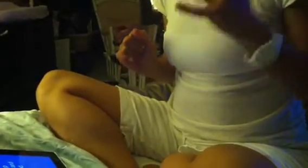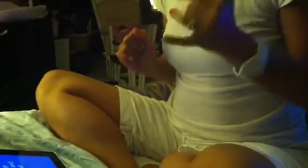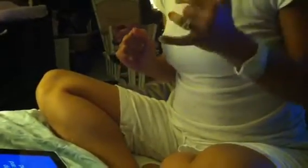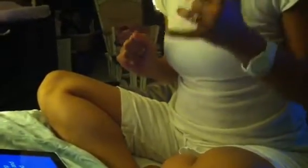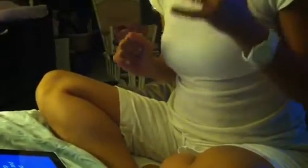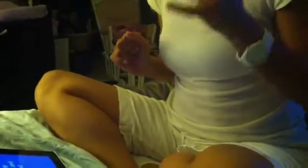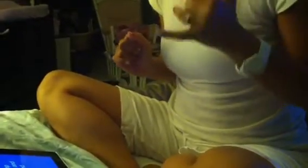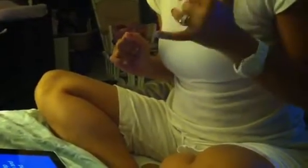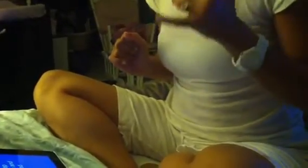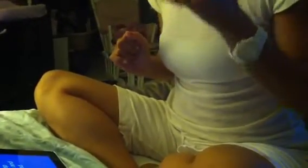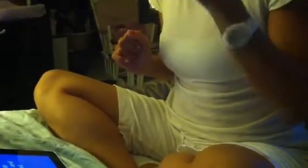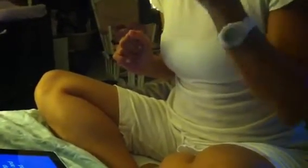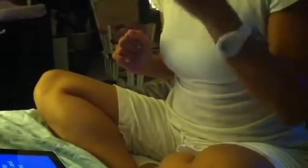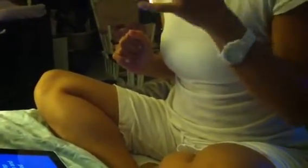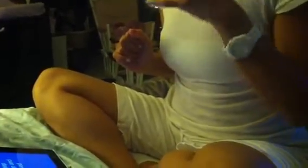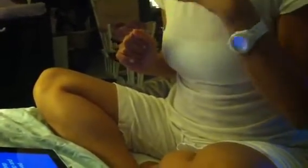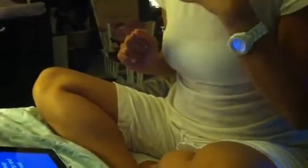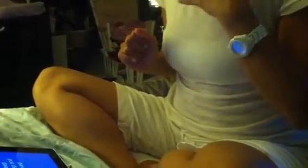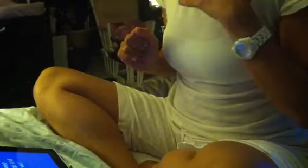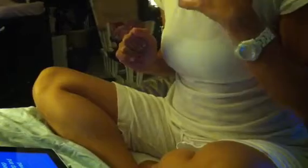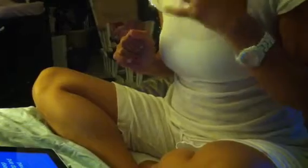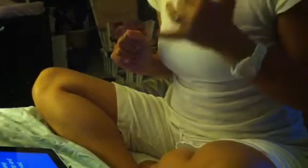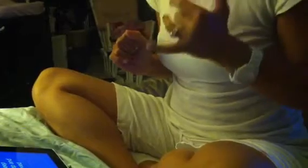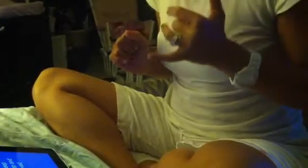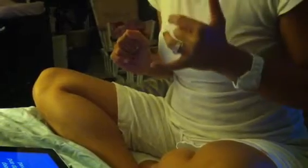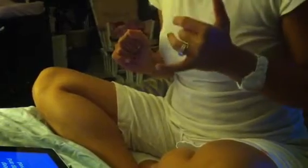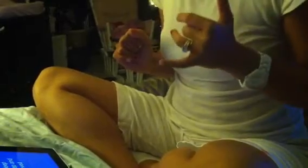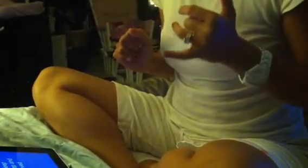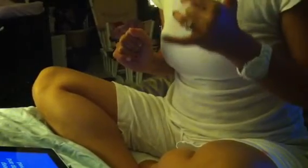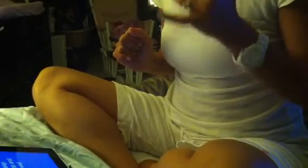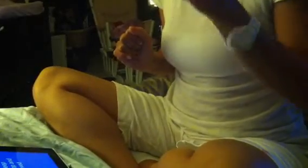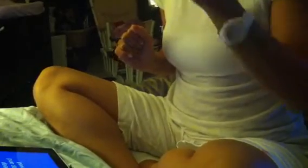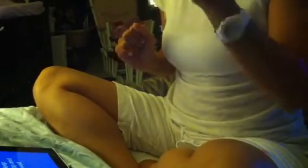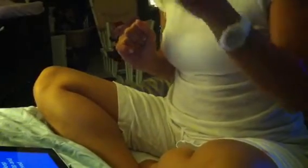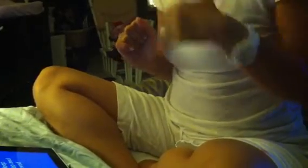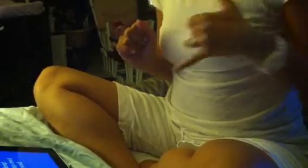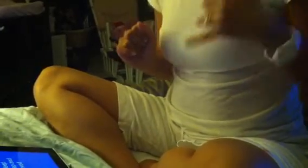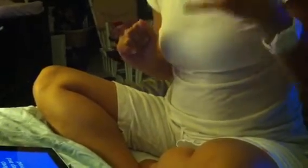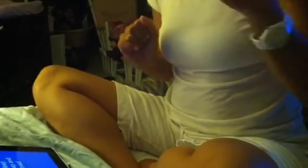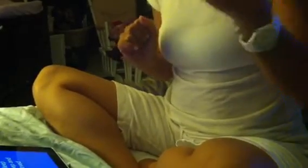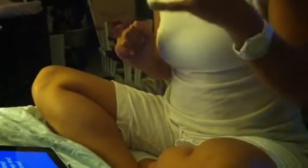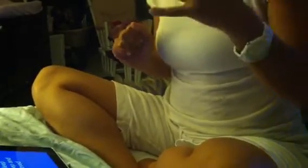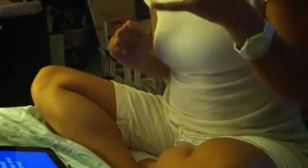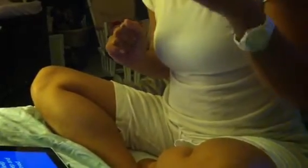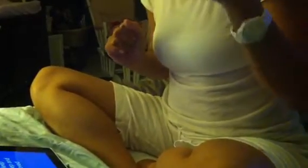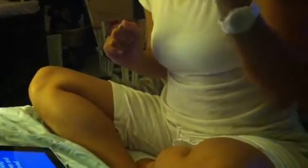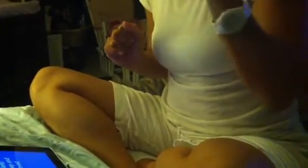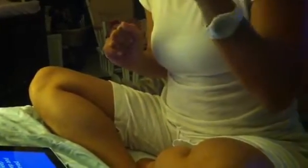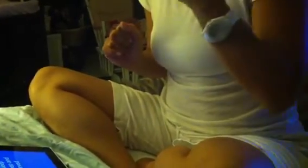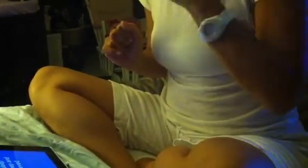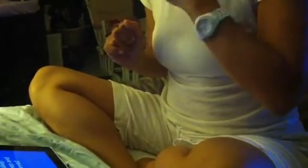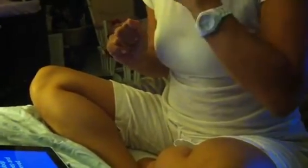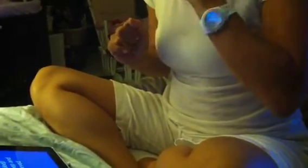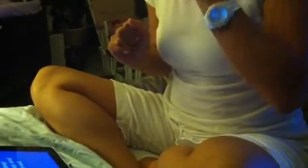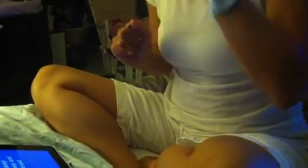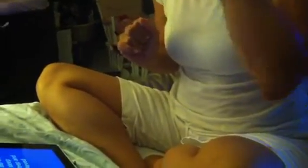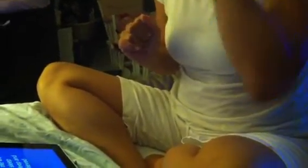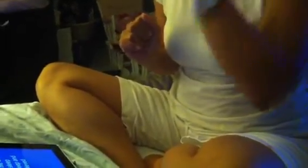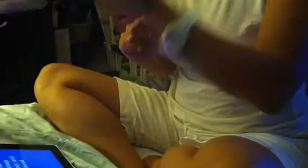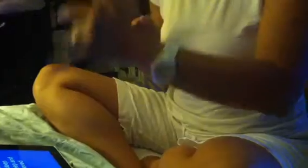talking in my sleep. Baby, I'm so deep and you know